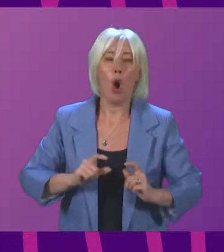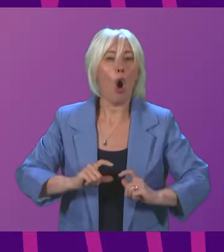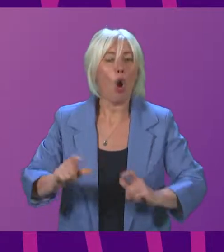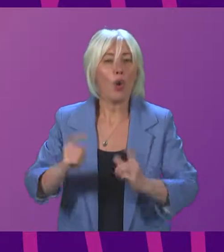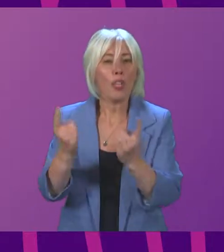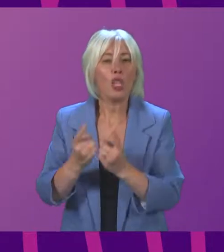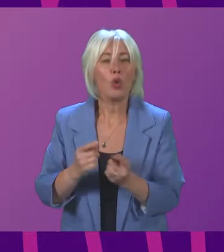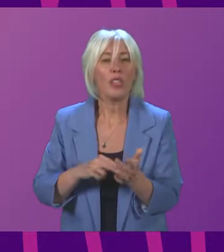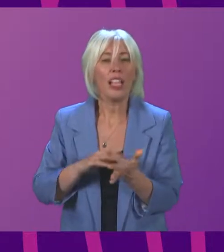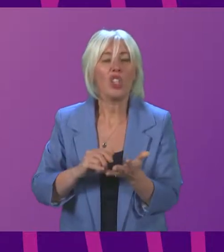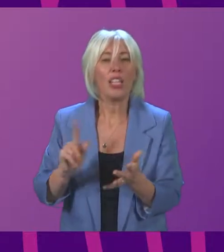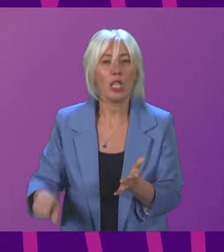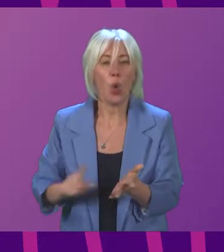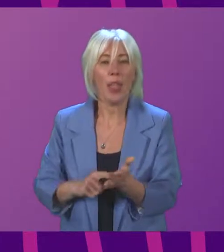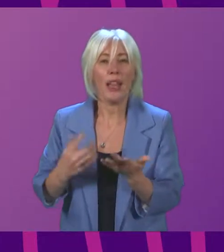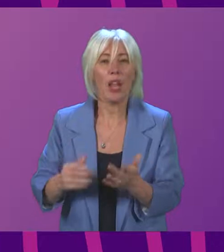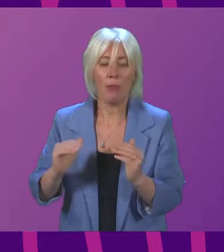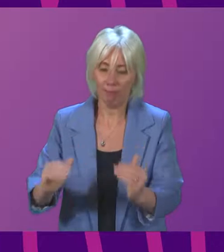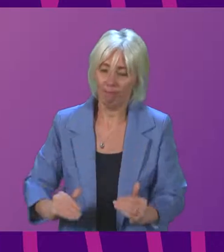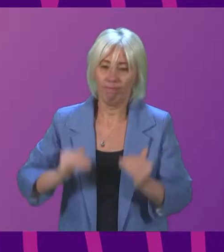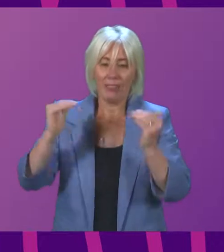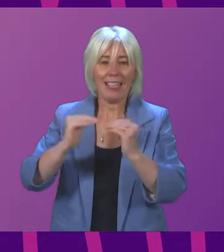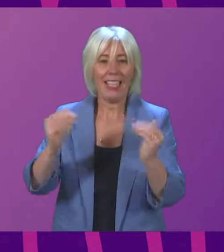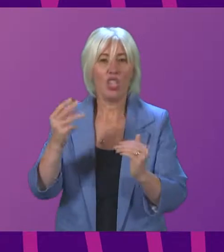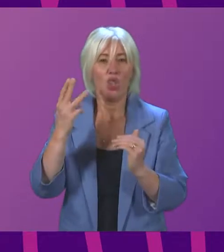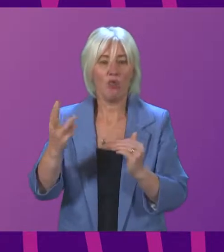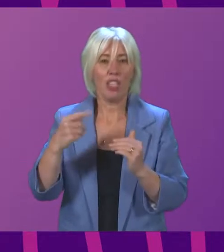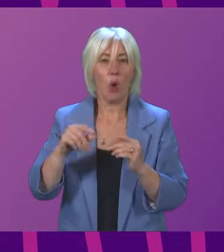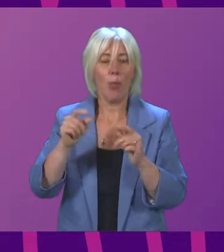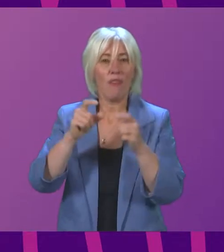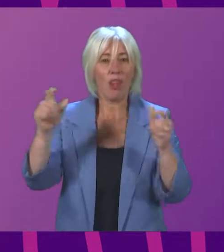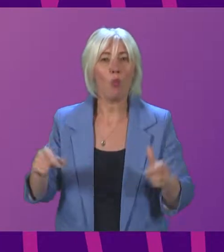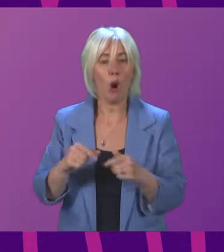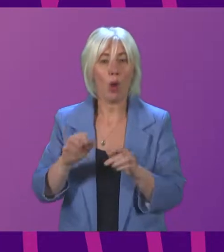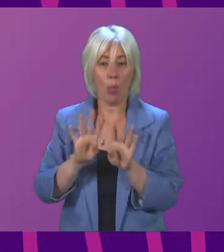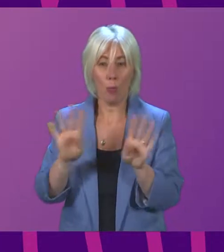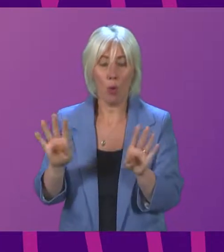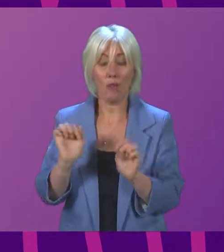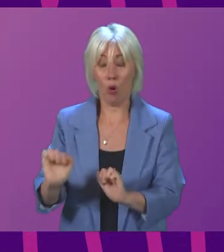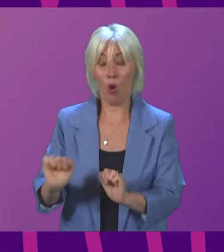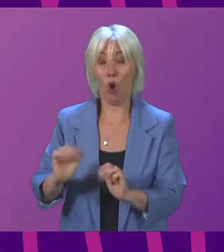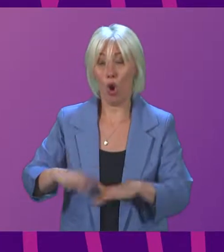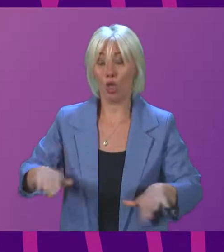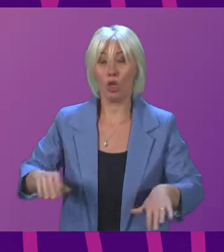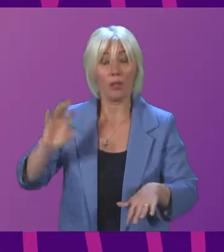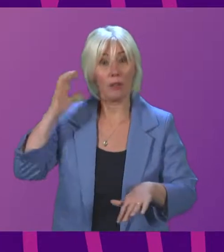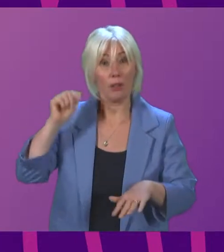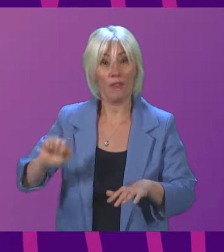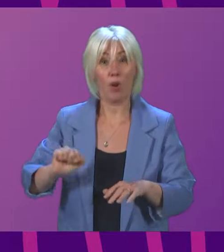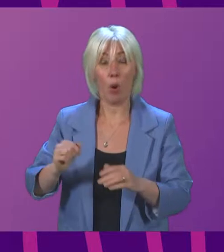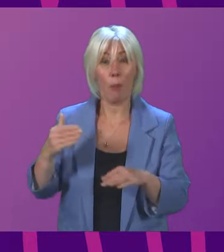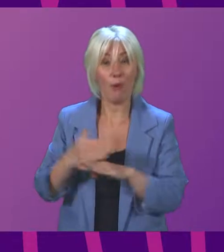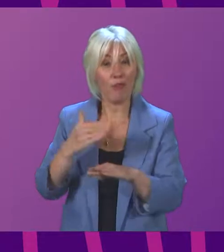NHS Lothian has been escalated to stage three of the NHS Board Performance Escalation Framework for paediatric audiology performance and service delivery.